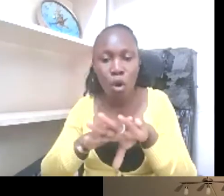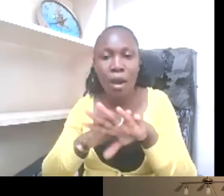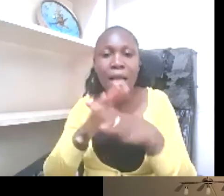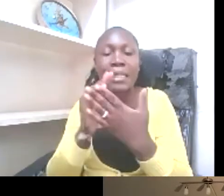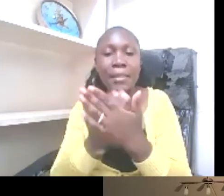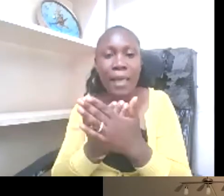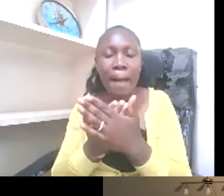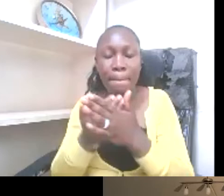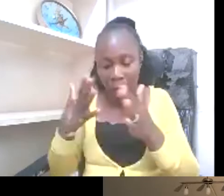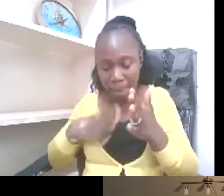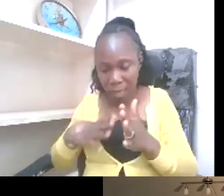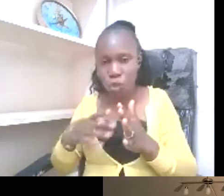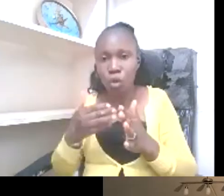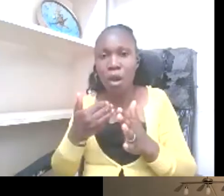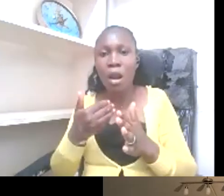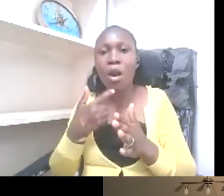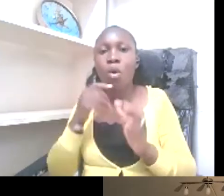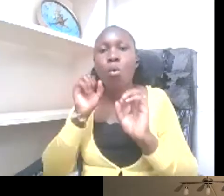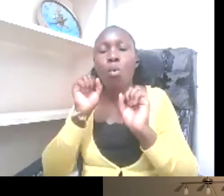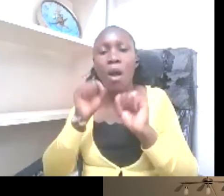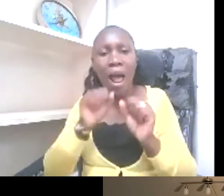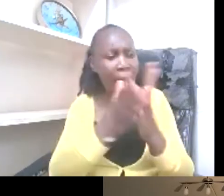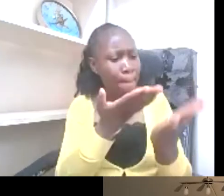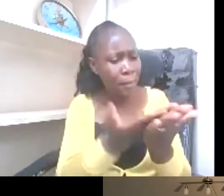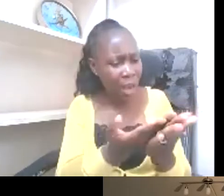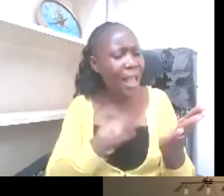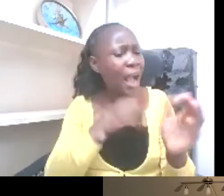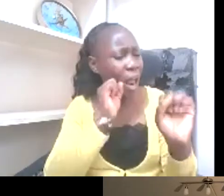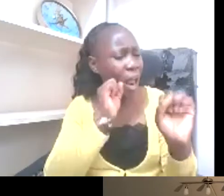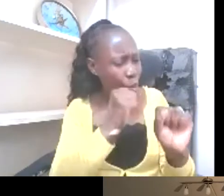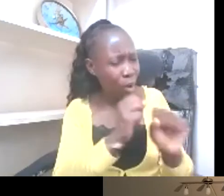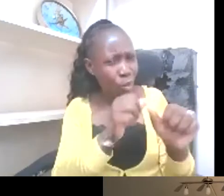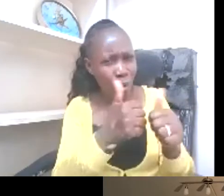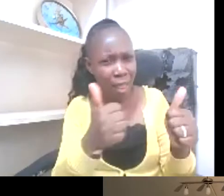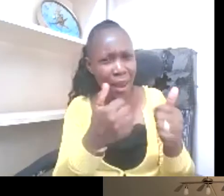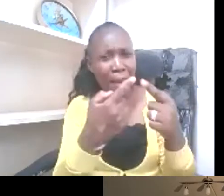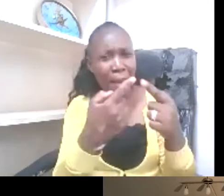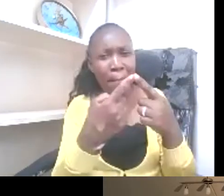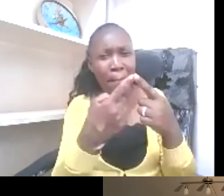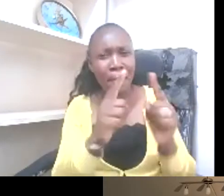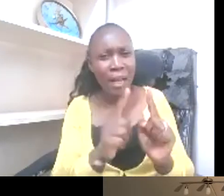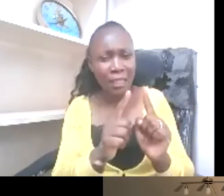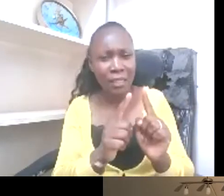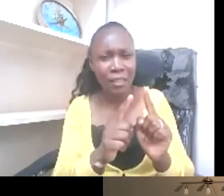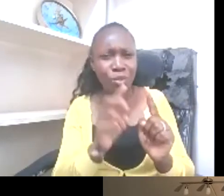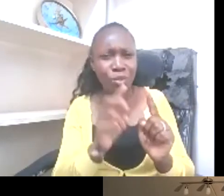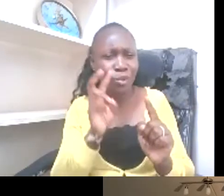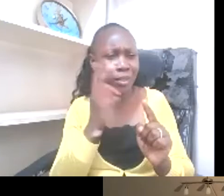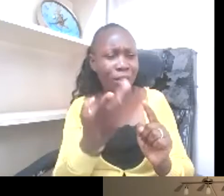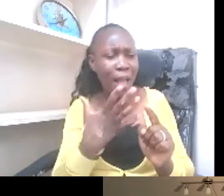don't really see it because you're, you know, somebody's calling on you and you can't hear it. There's other ways to call for attention.